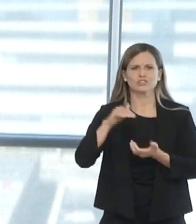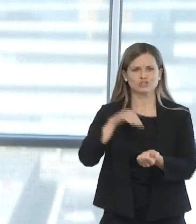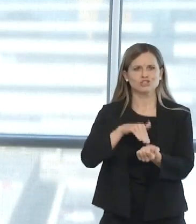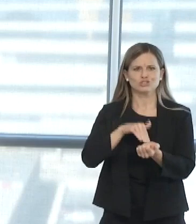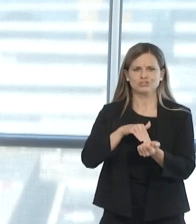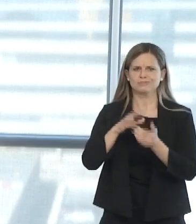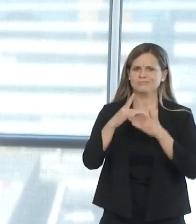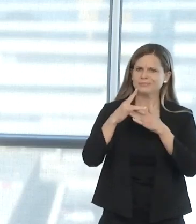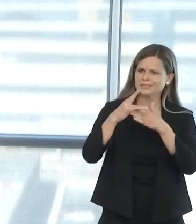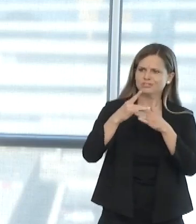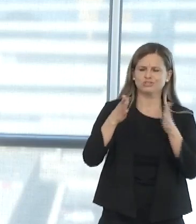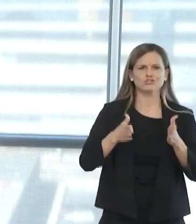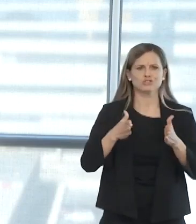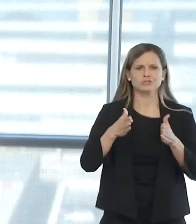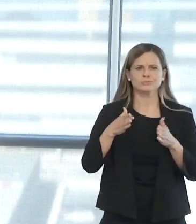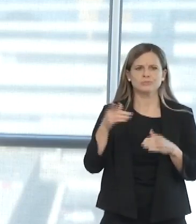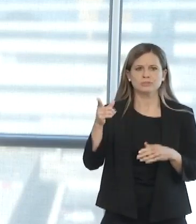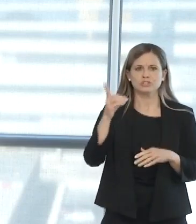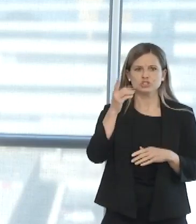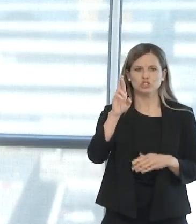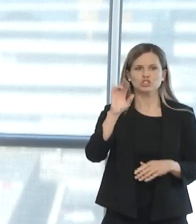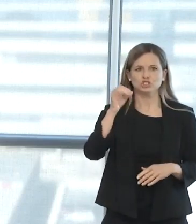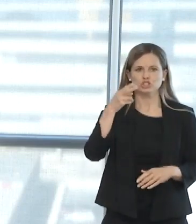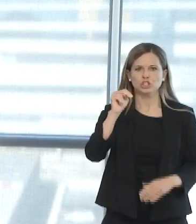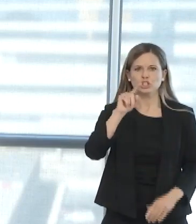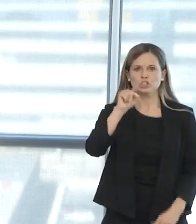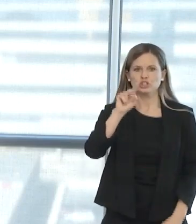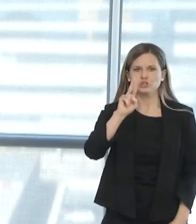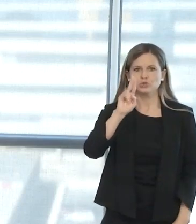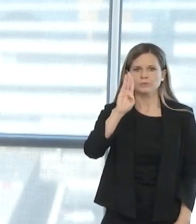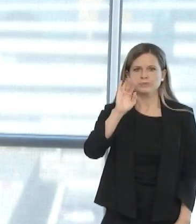Zubialdi, Executive Dean of the OU College of Medicine. John.